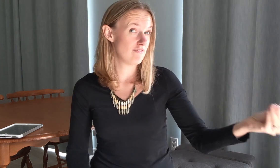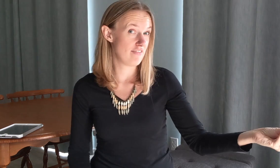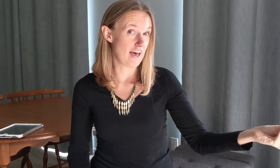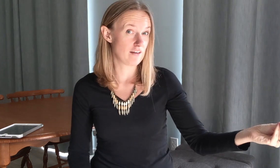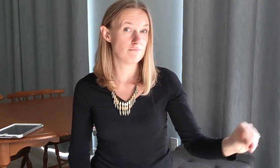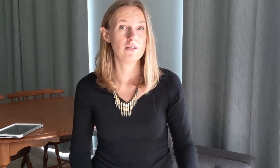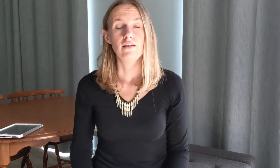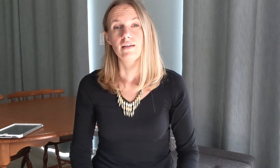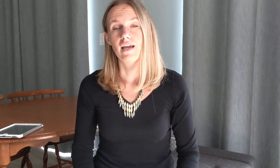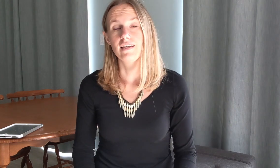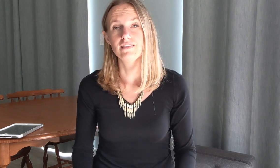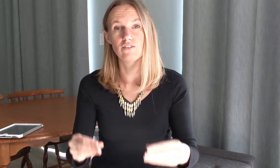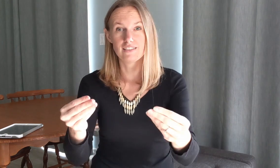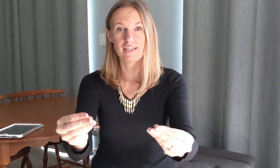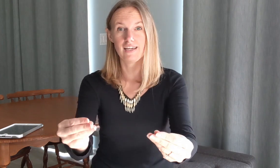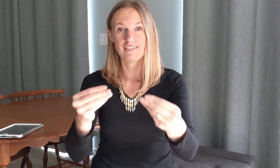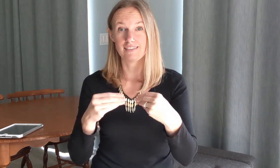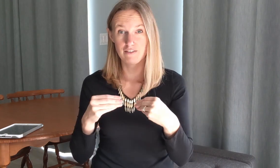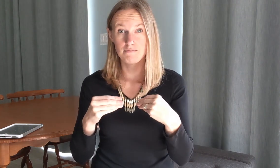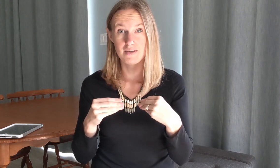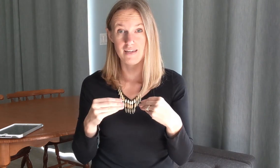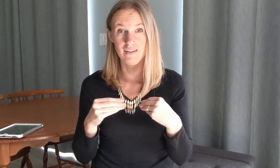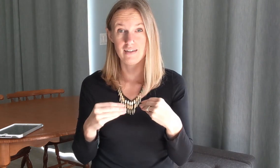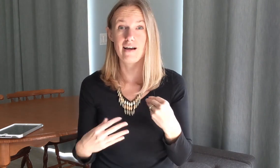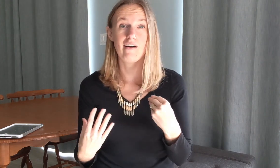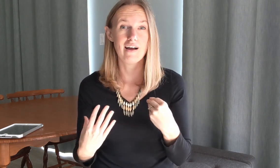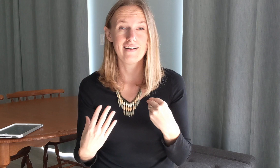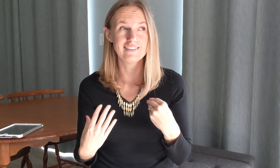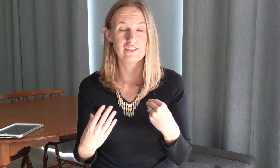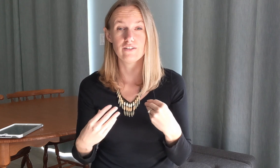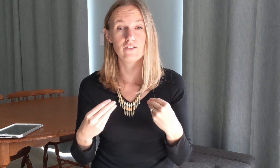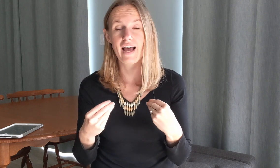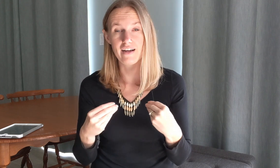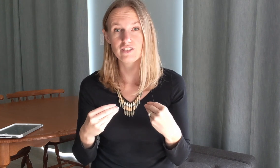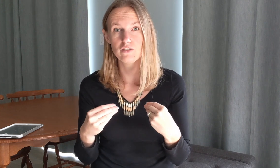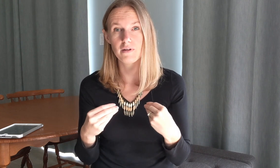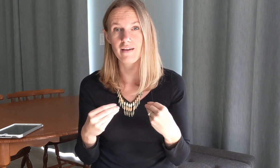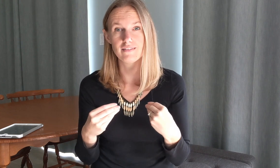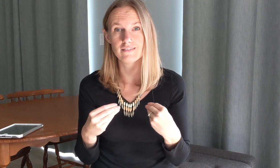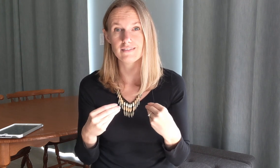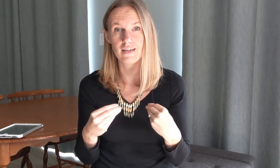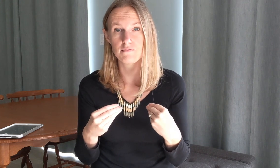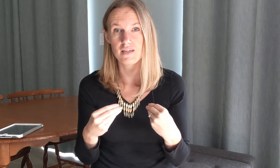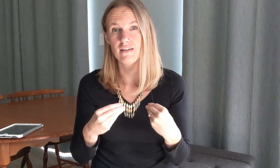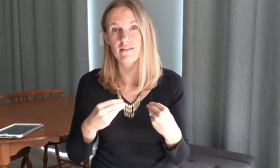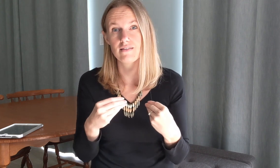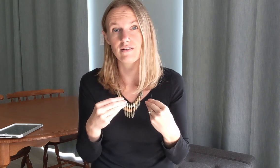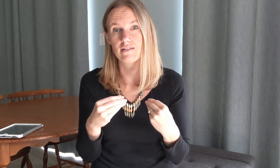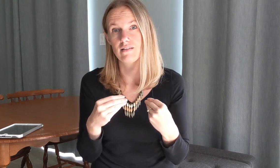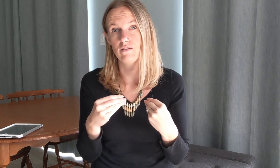them okay so in this case it's give me now I also you don't have to but I also sign me because it's a very slow